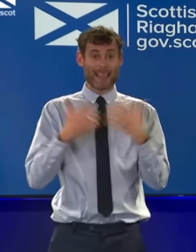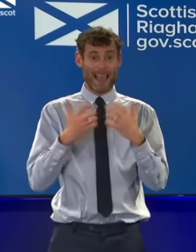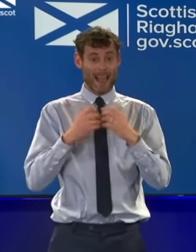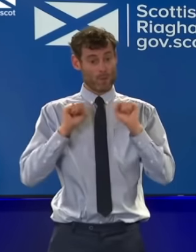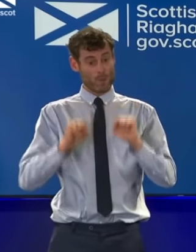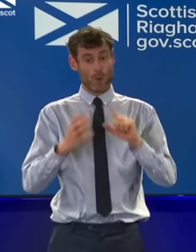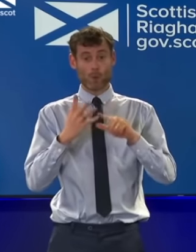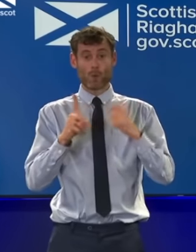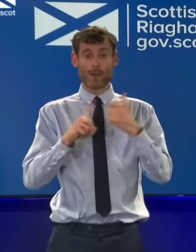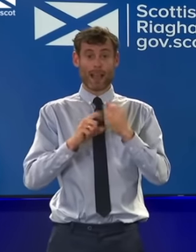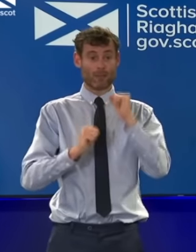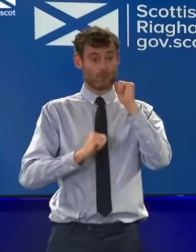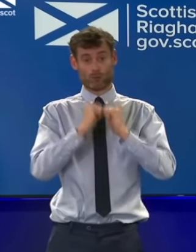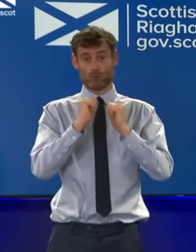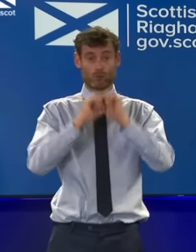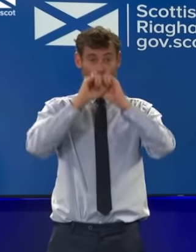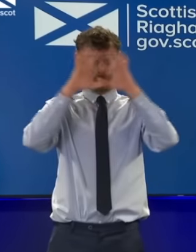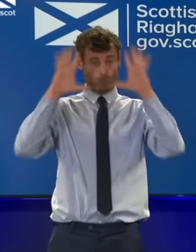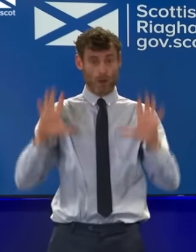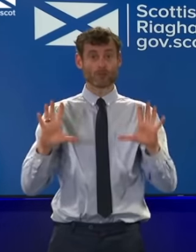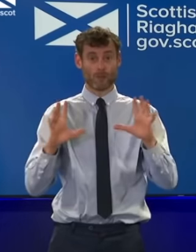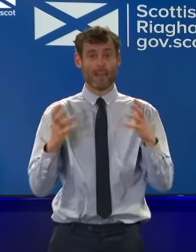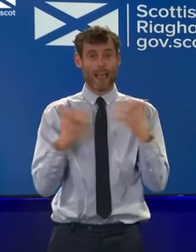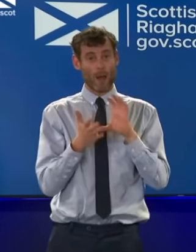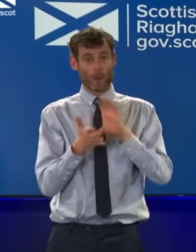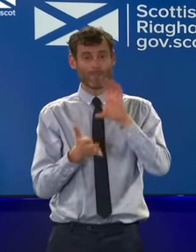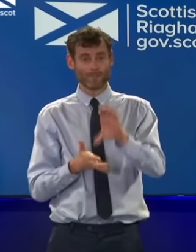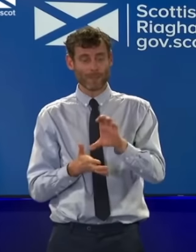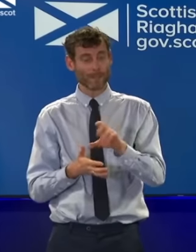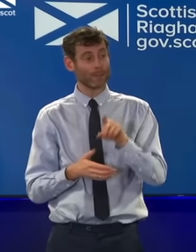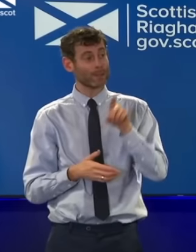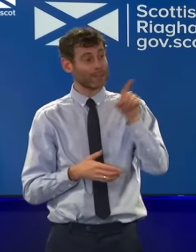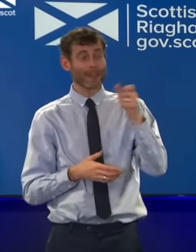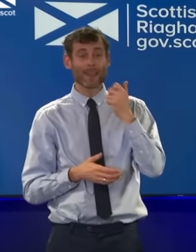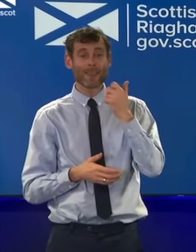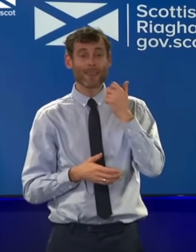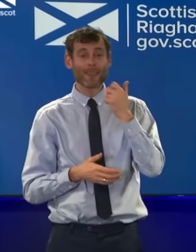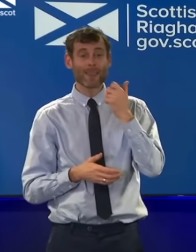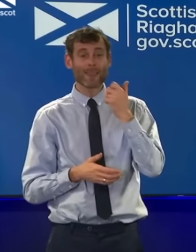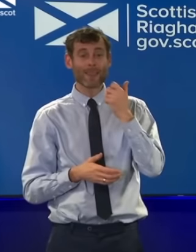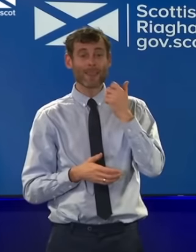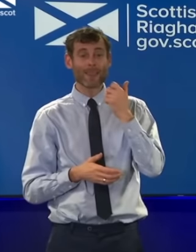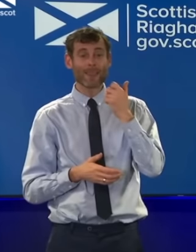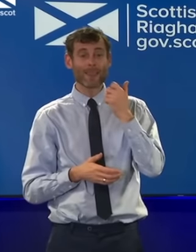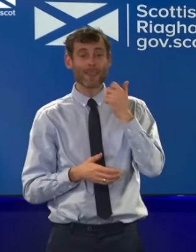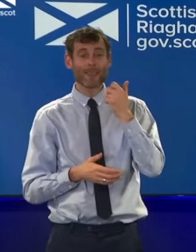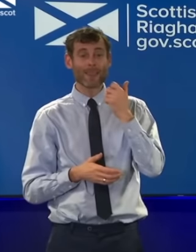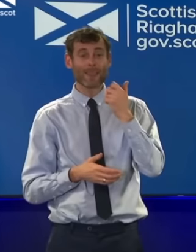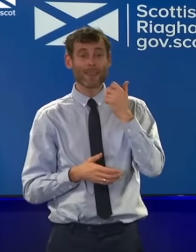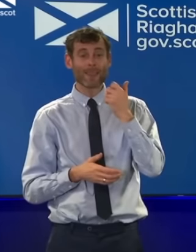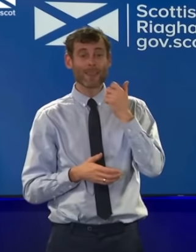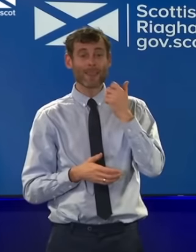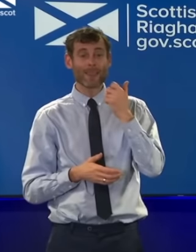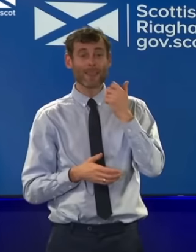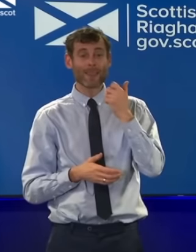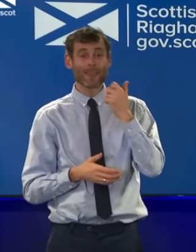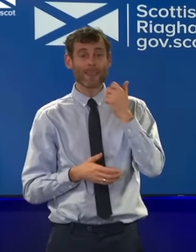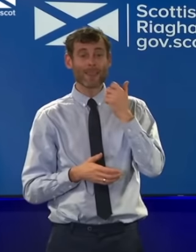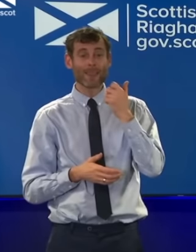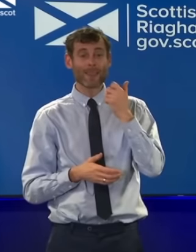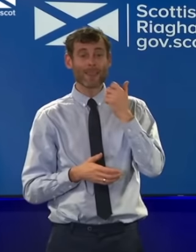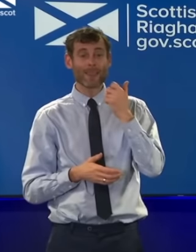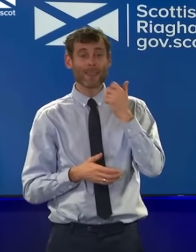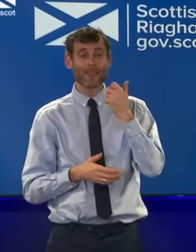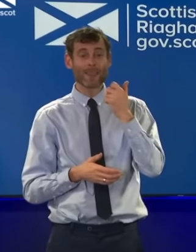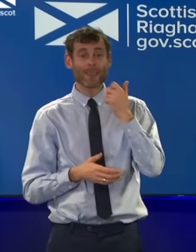think even for the Daily Mail that should not be impossible to get your heads around. Wonderful. Even for